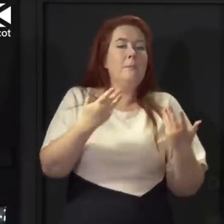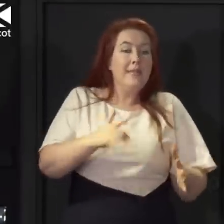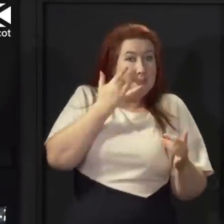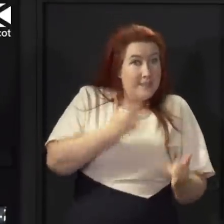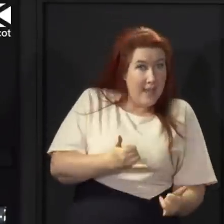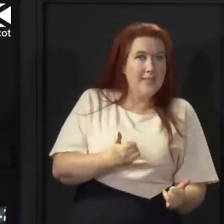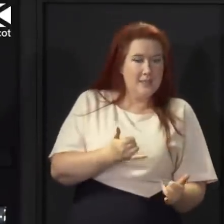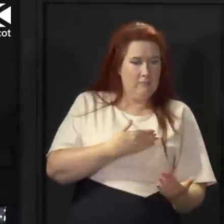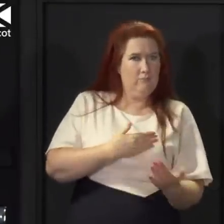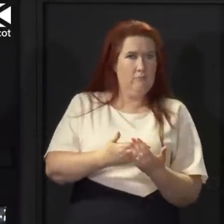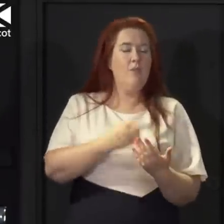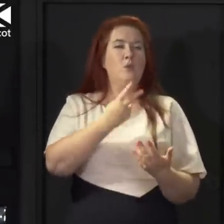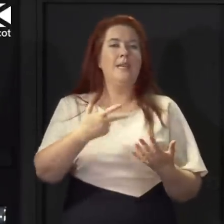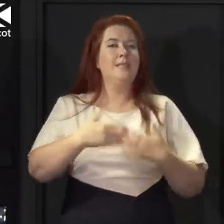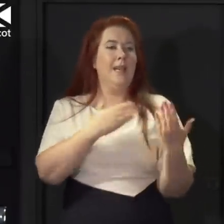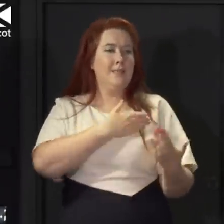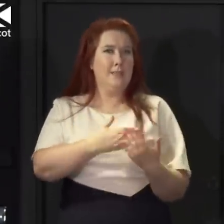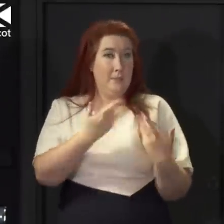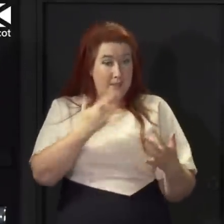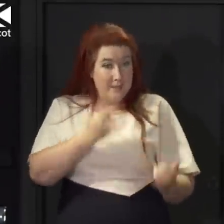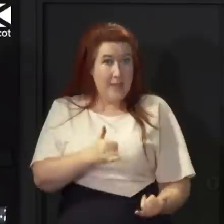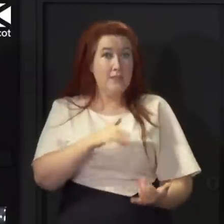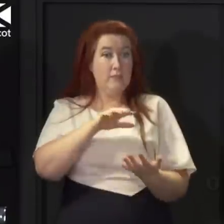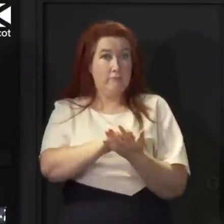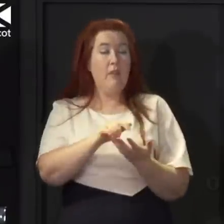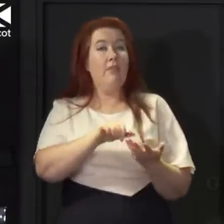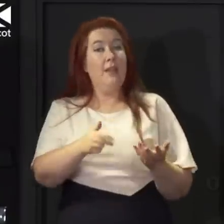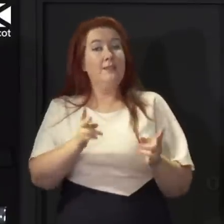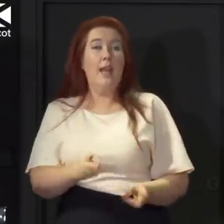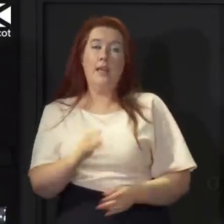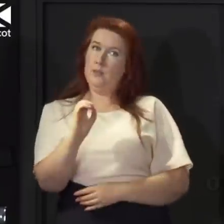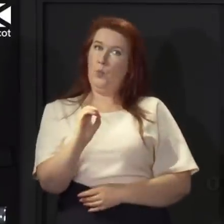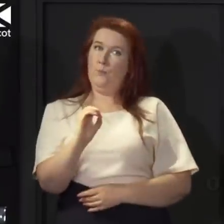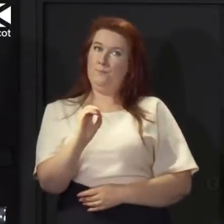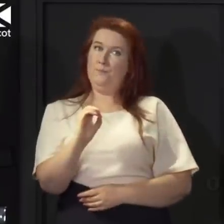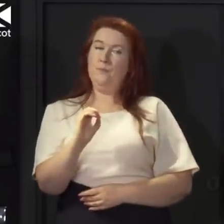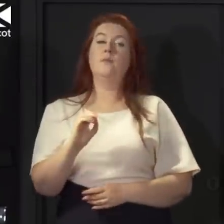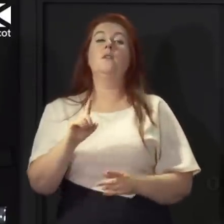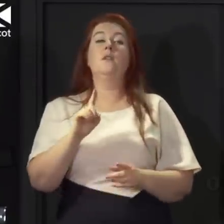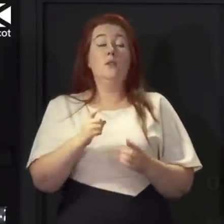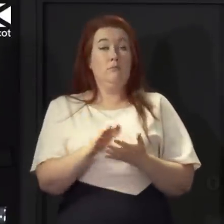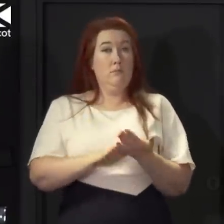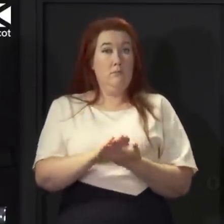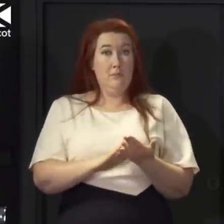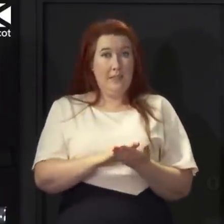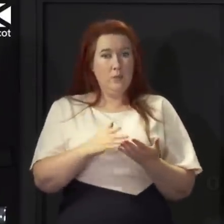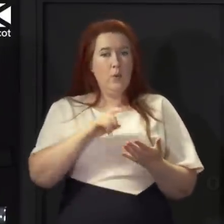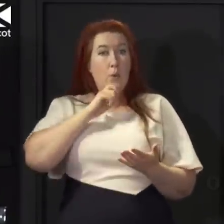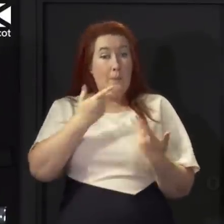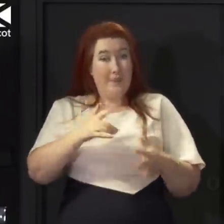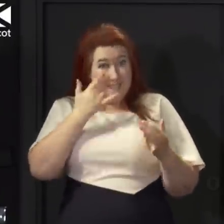in the previous 28 days as having COVID-19 and the total number of deaths under this particular